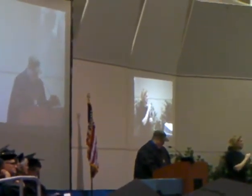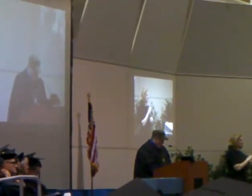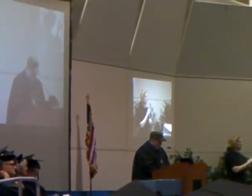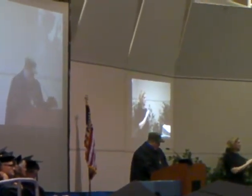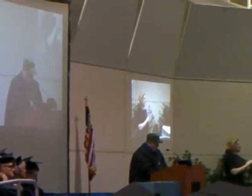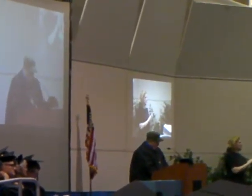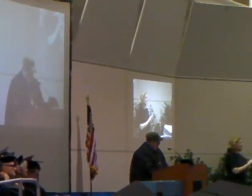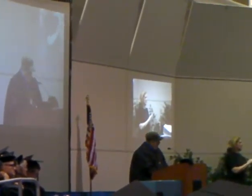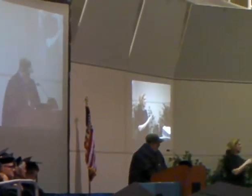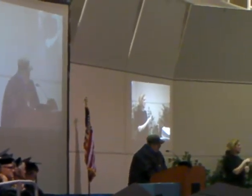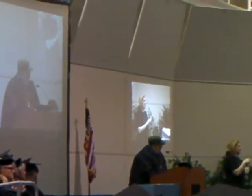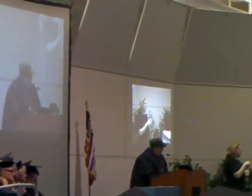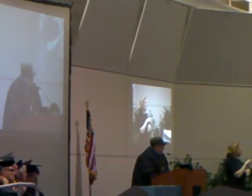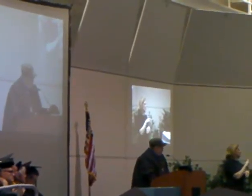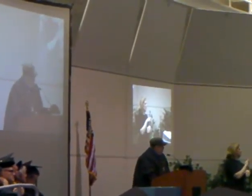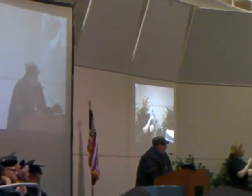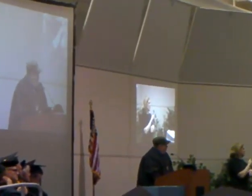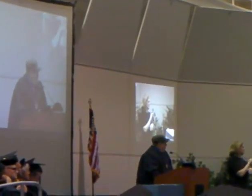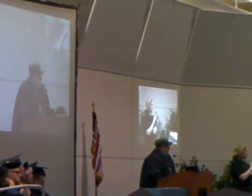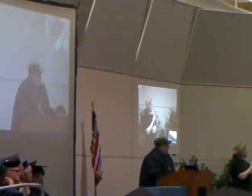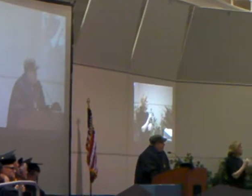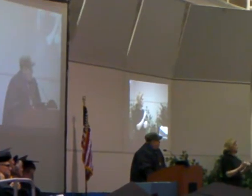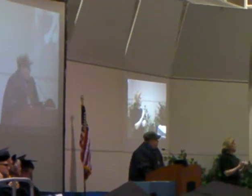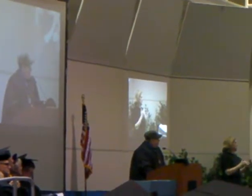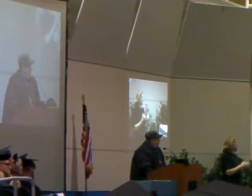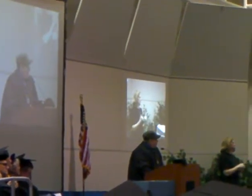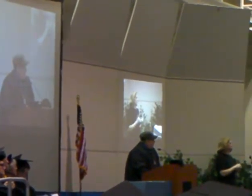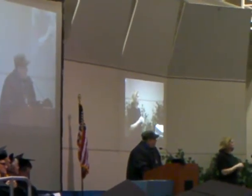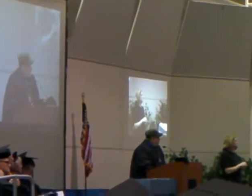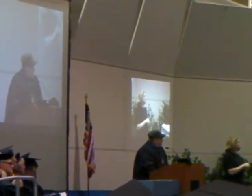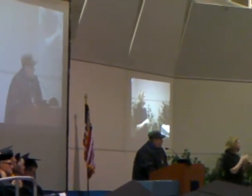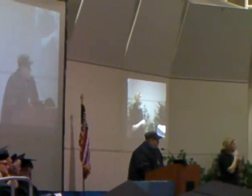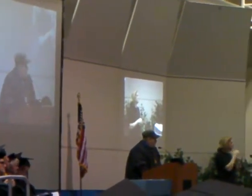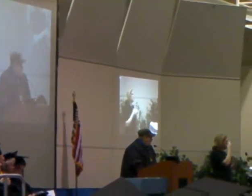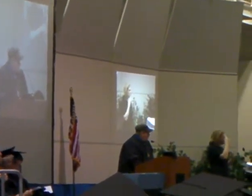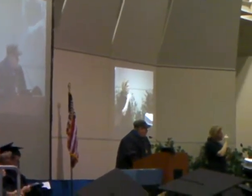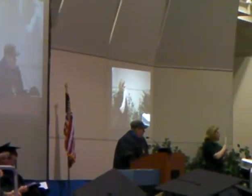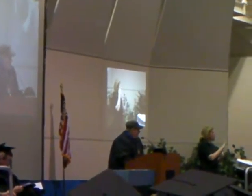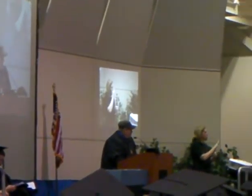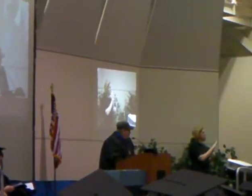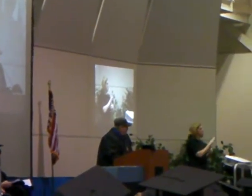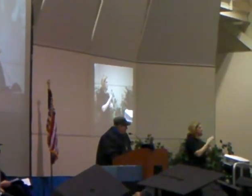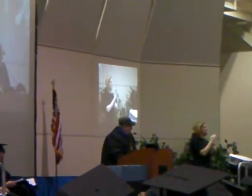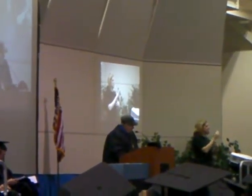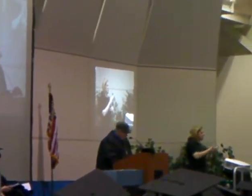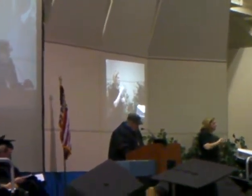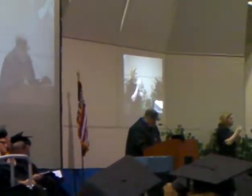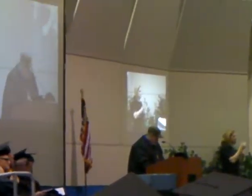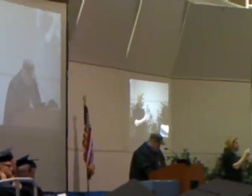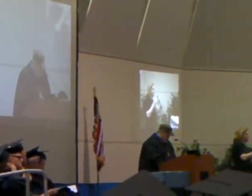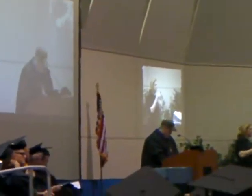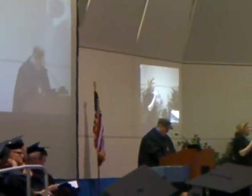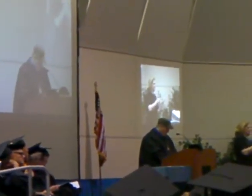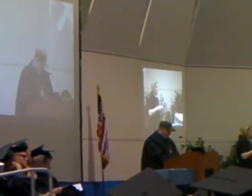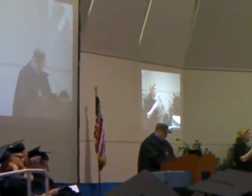great. And I also want to thank you for your generosity throughout school and helping my family.